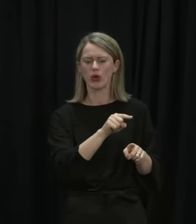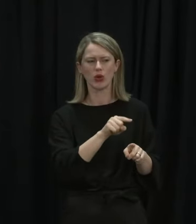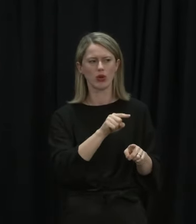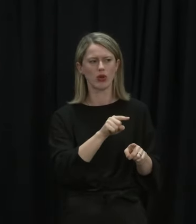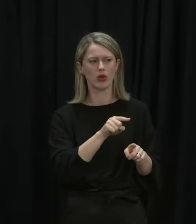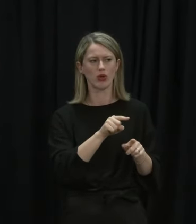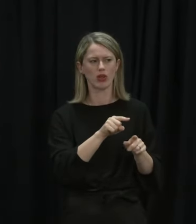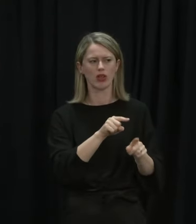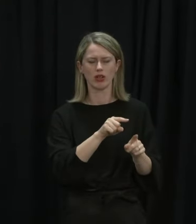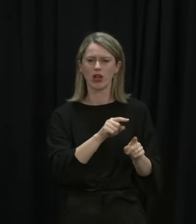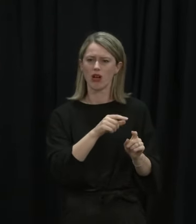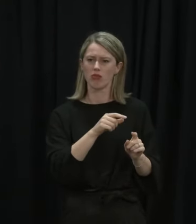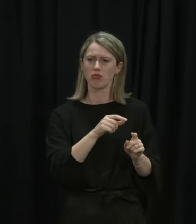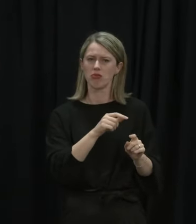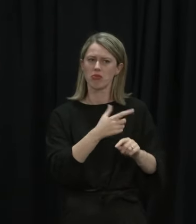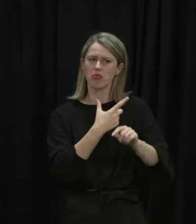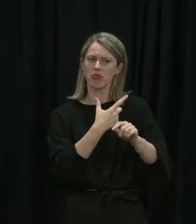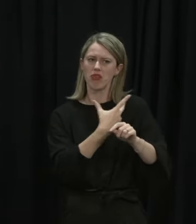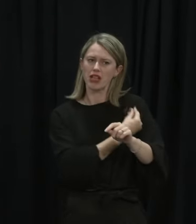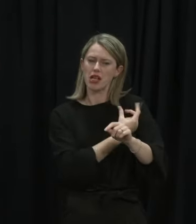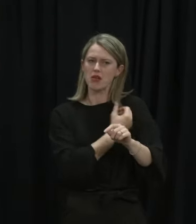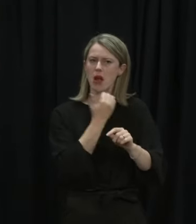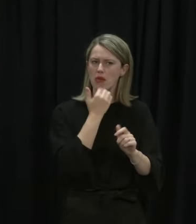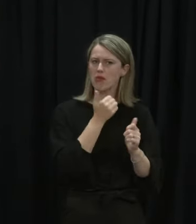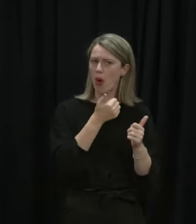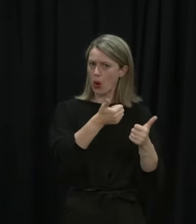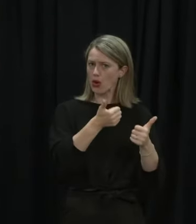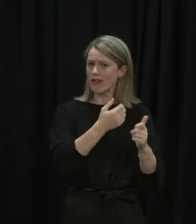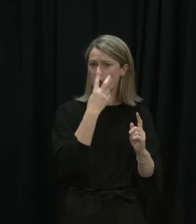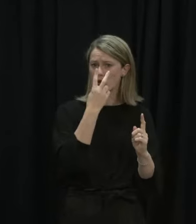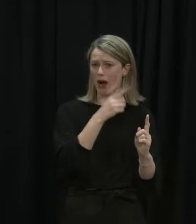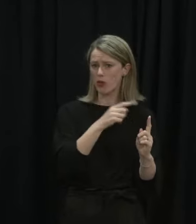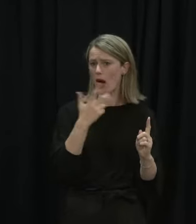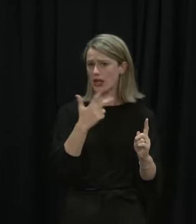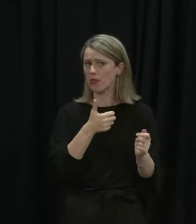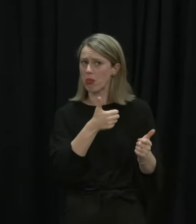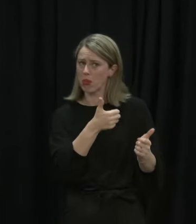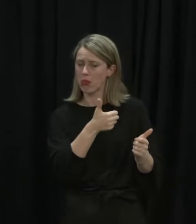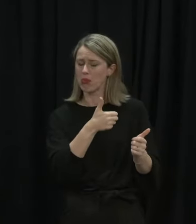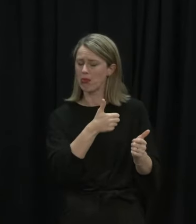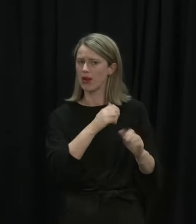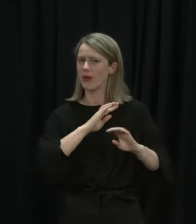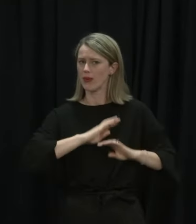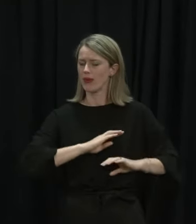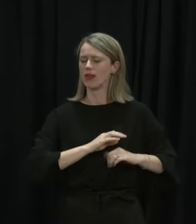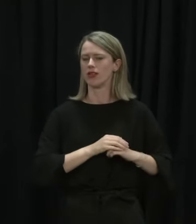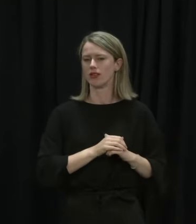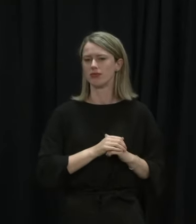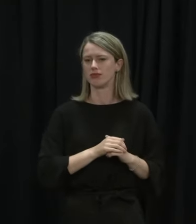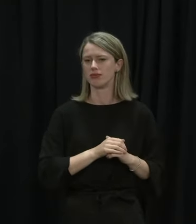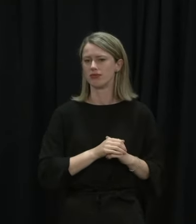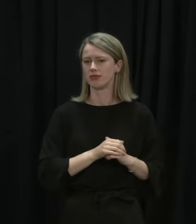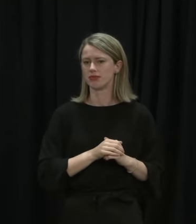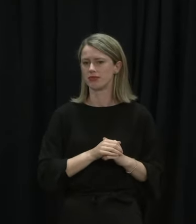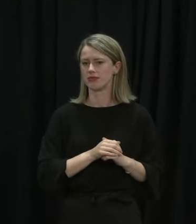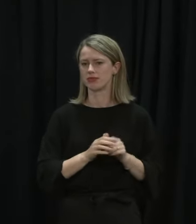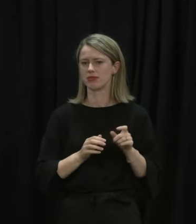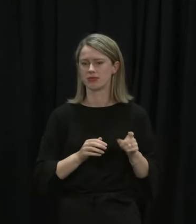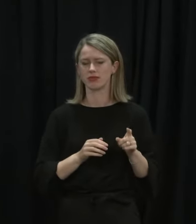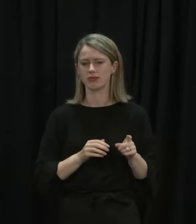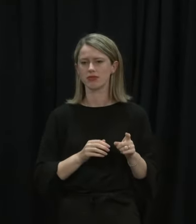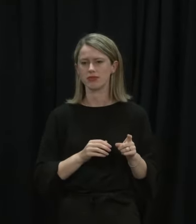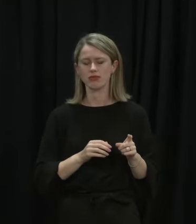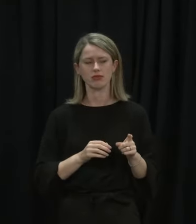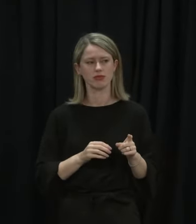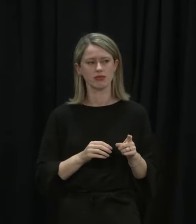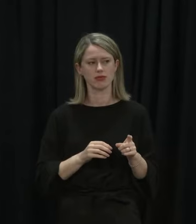we've got quite good vaccination rates in our 12 to 18-year-olds, and so that's really encouraging as well. It will require, you know, again, one of the